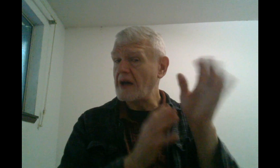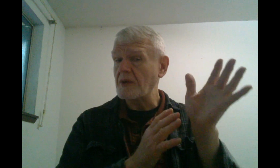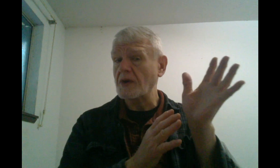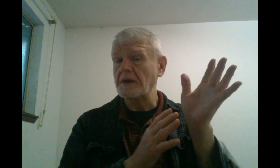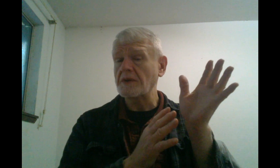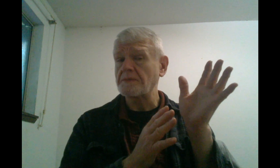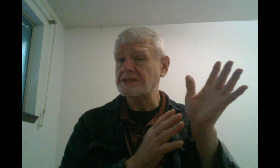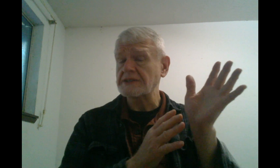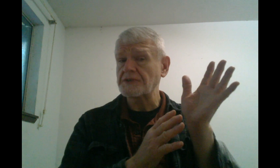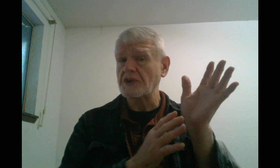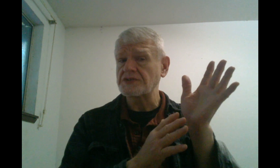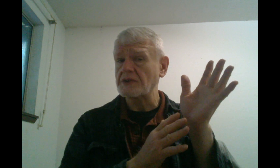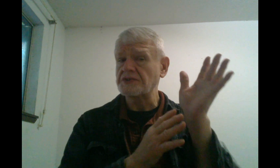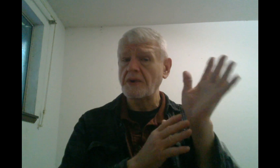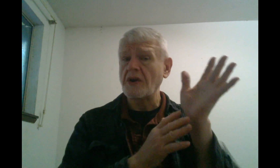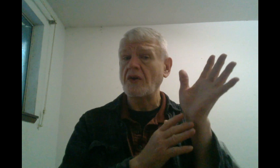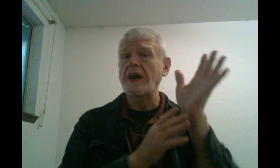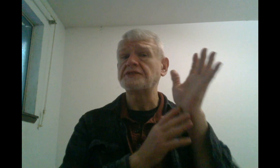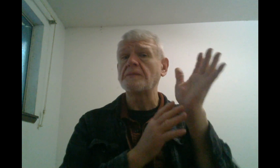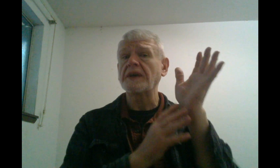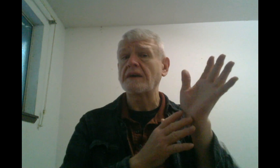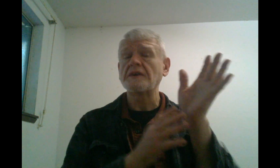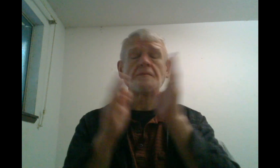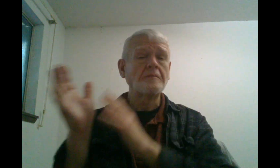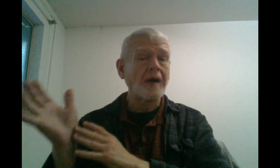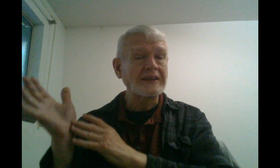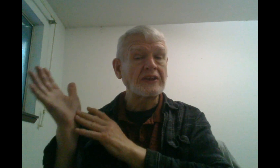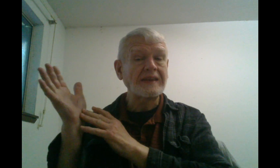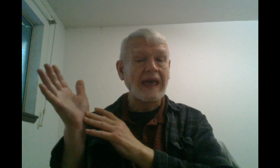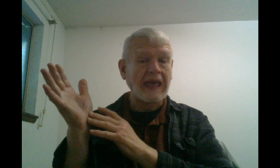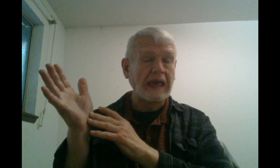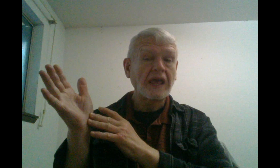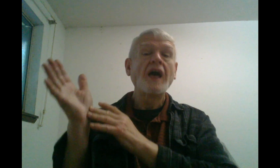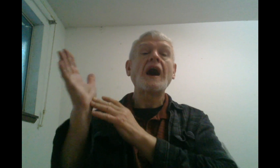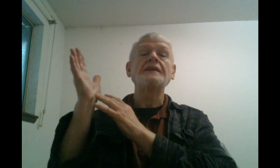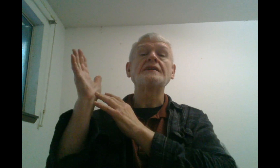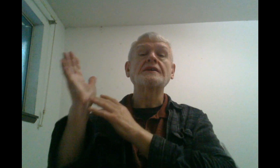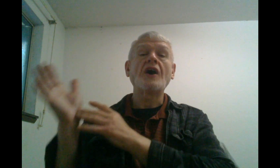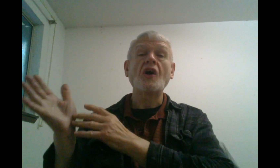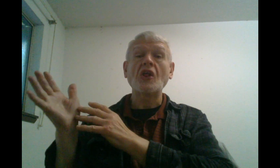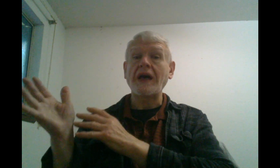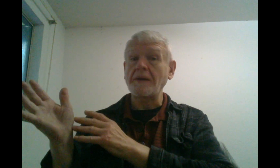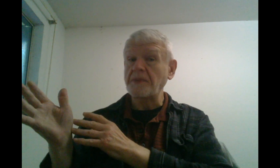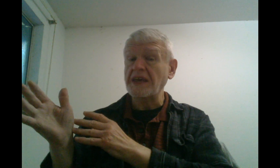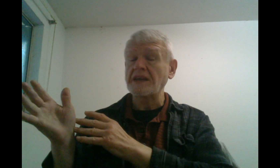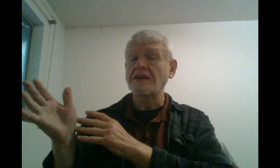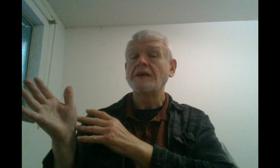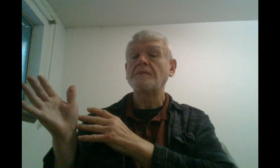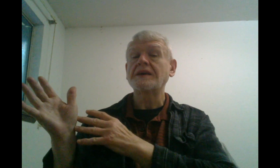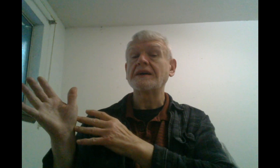I've been working with my sister, so tomorrow I should be covered Monday. I need to call up again because